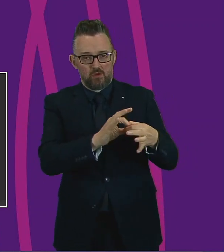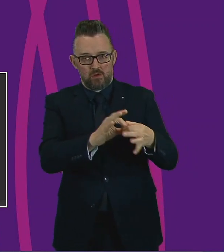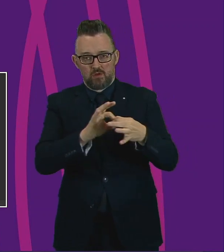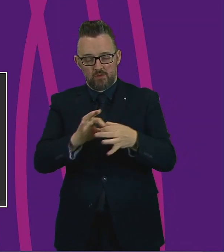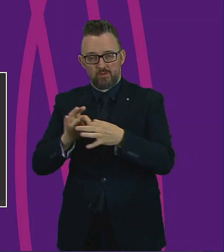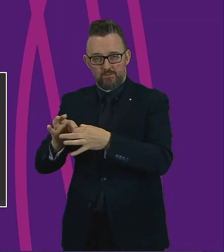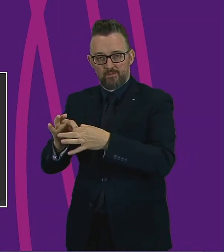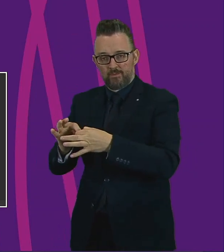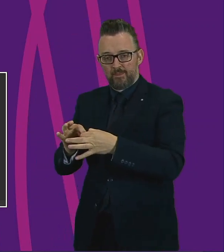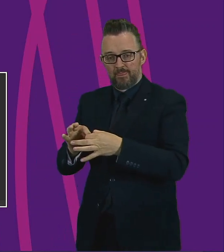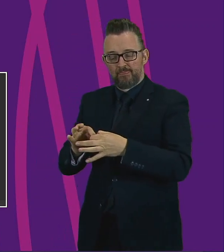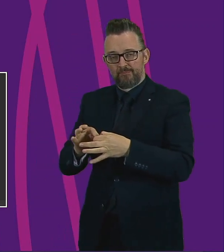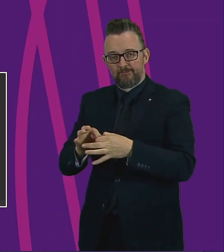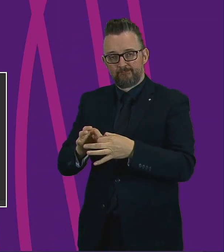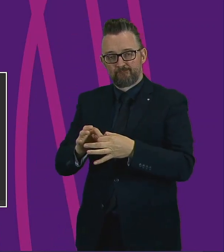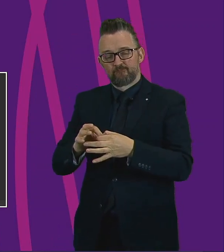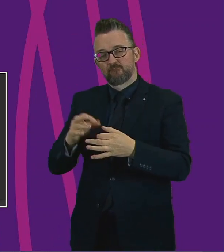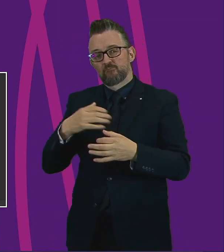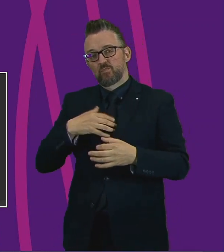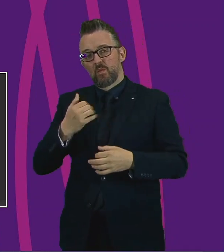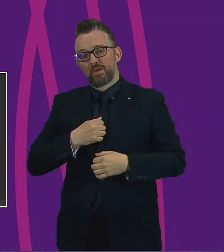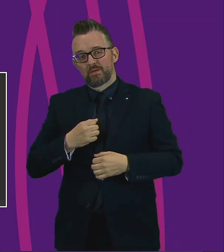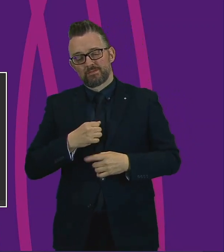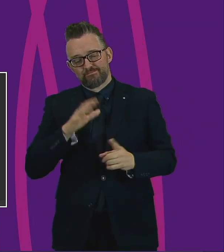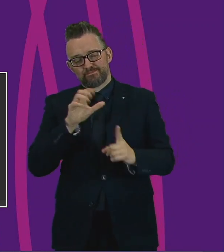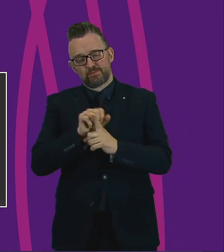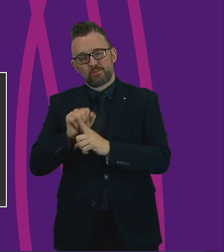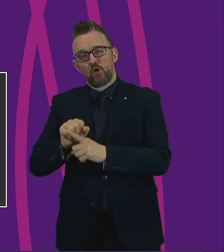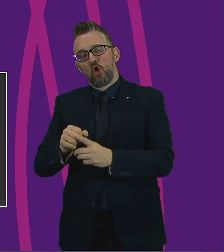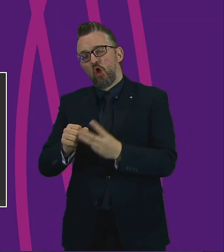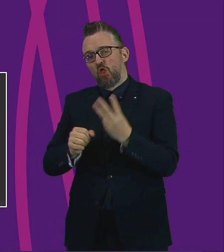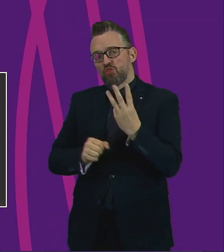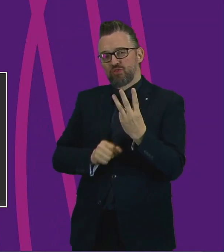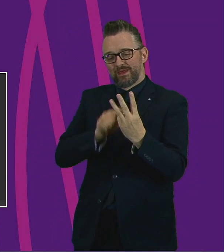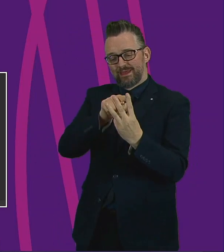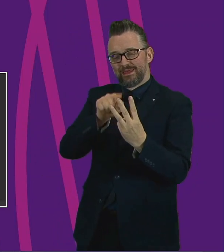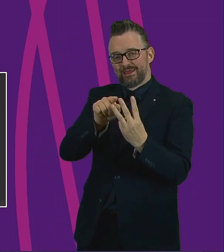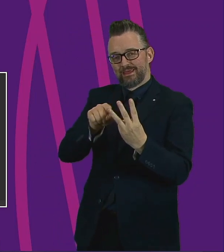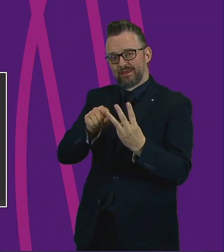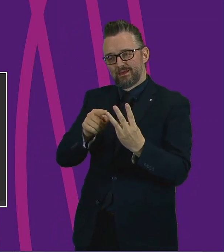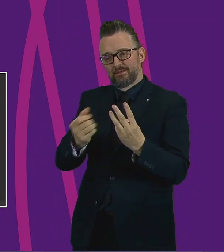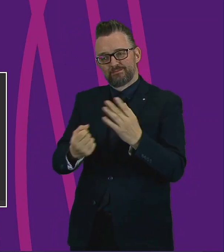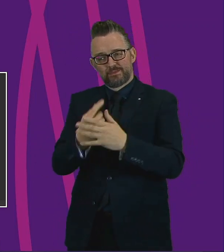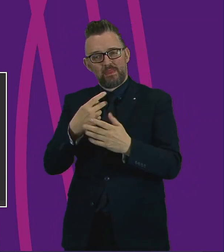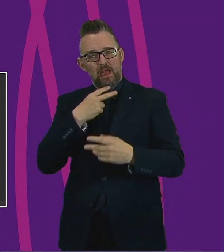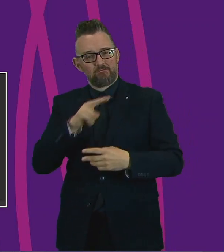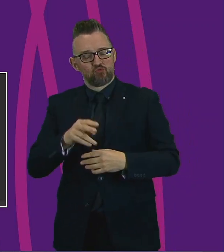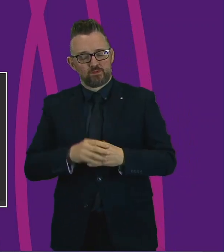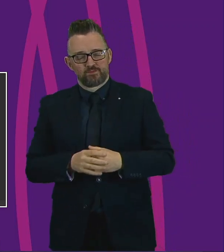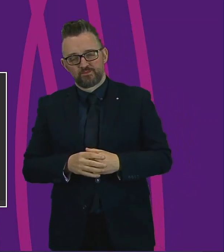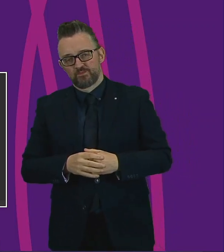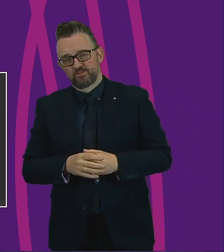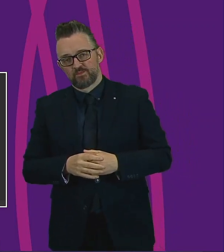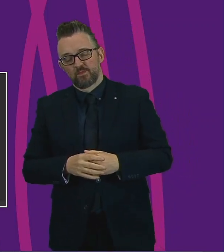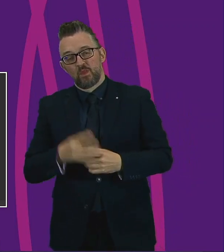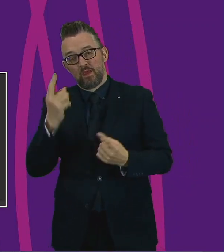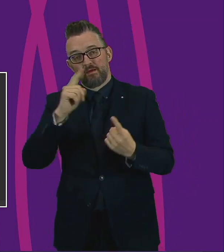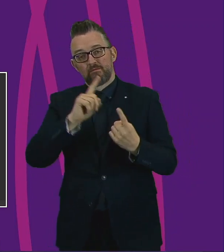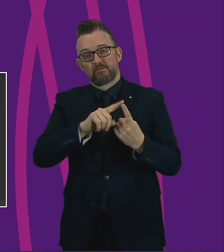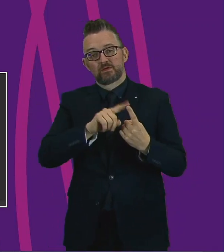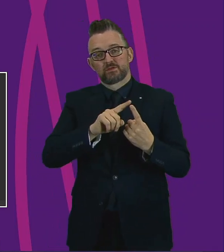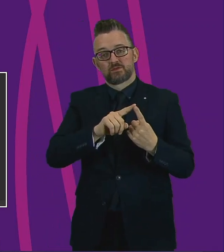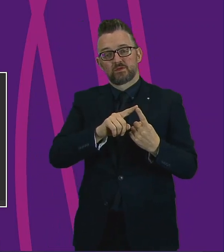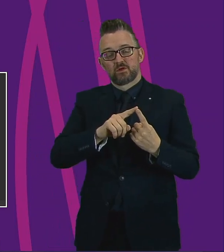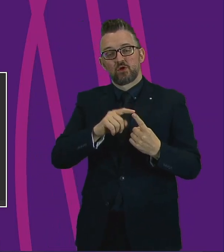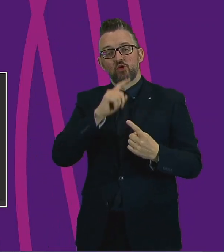perhaps pick up three main themes that have come across to me this afternoon. The first is in regard to the third